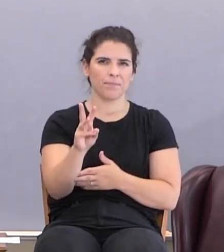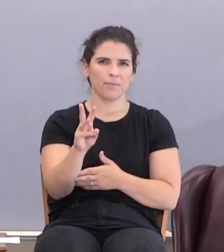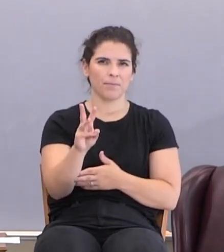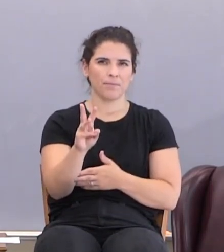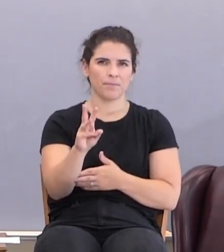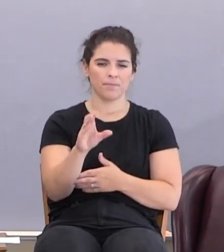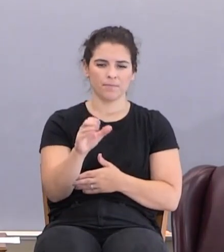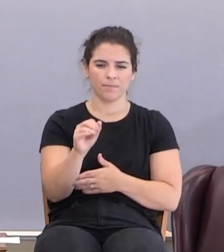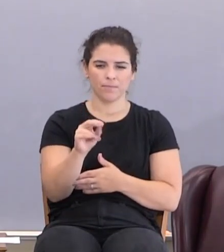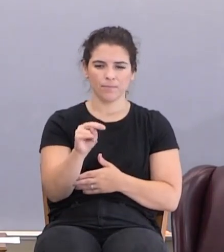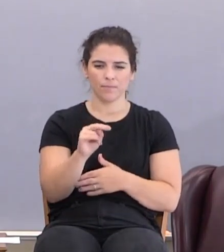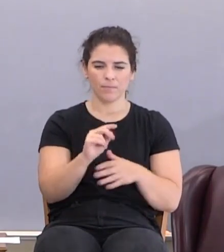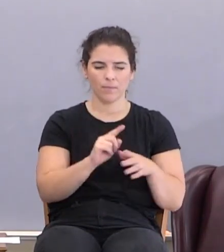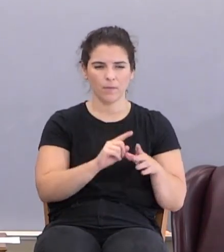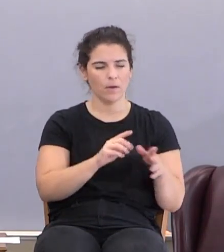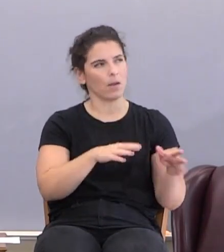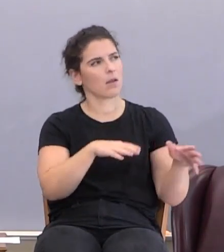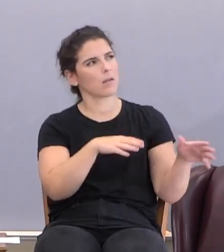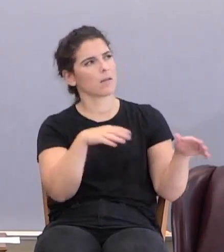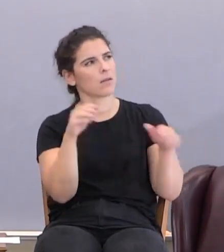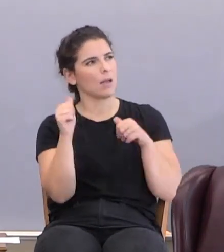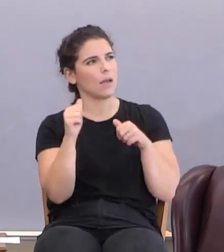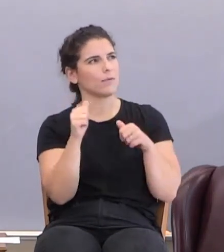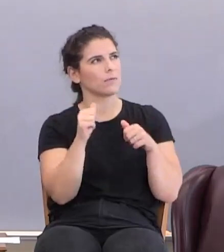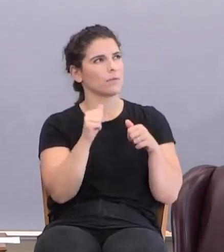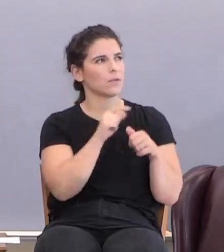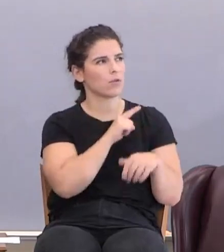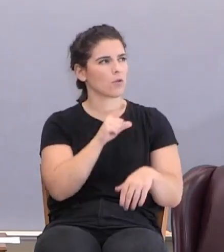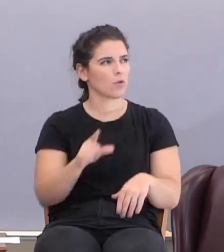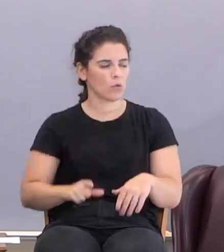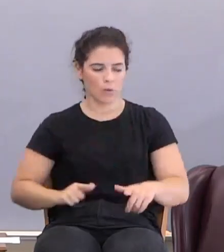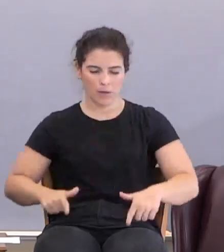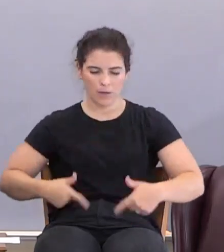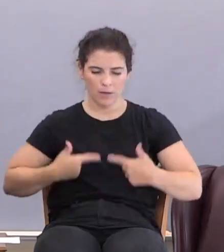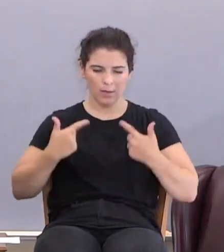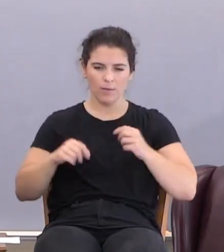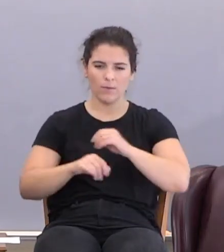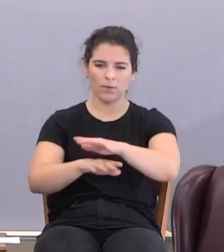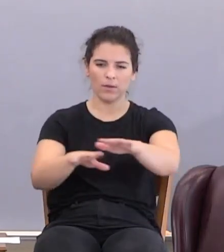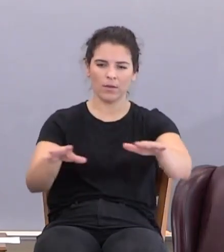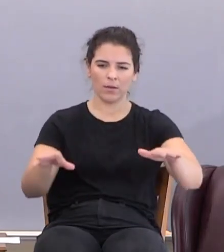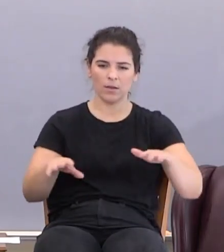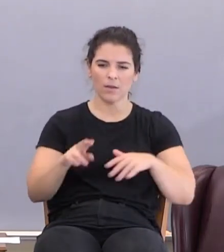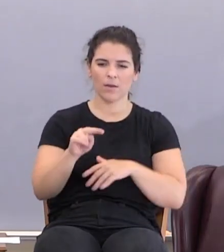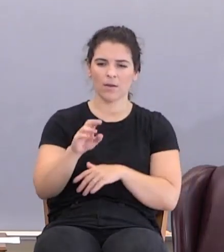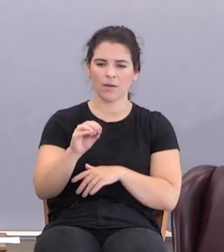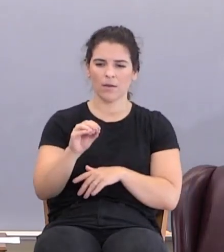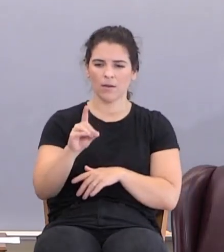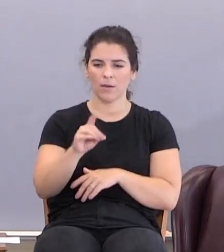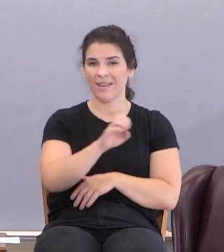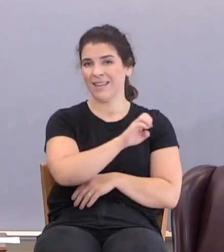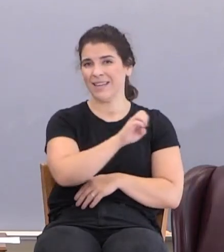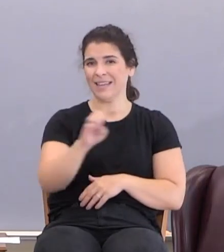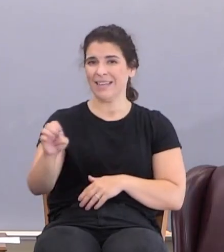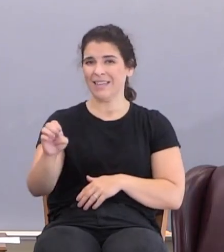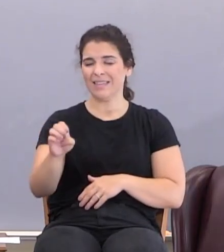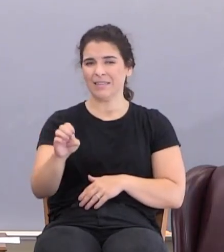And Cain went out from the presence of the Lord and dwelt in the land of Nod on the east of Eden.